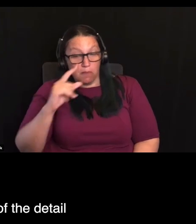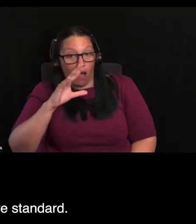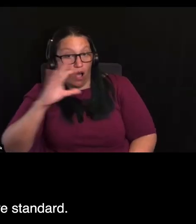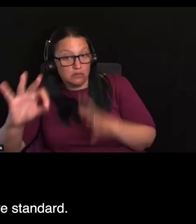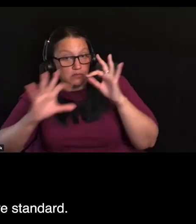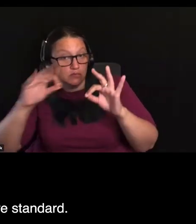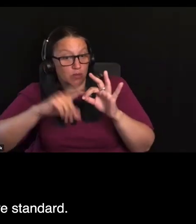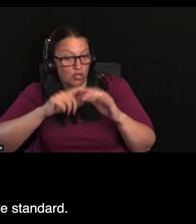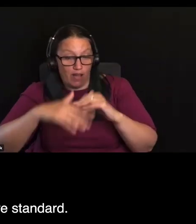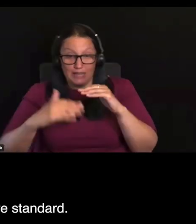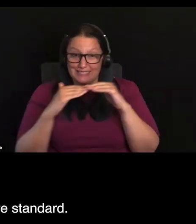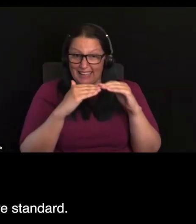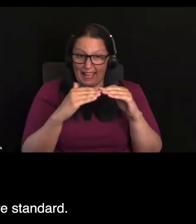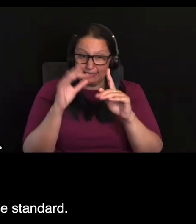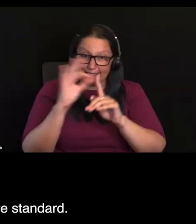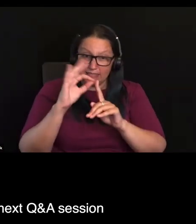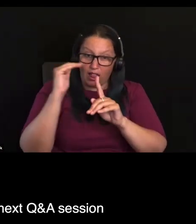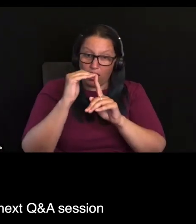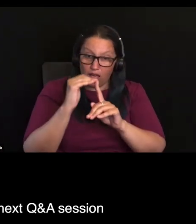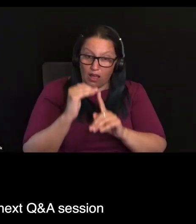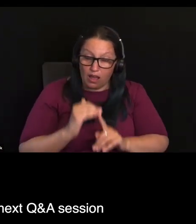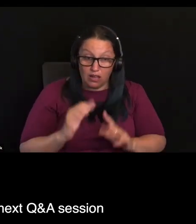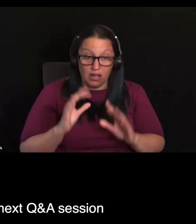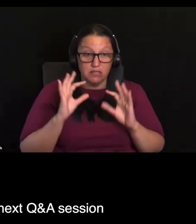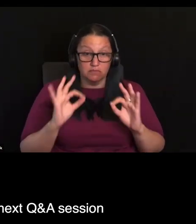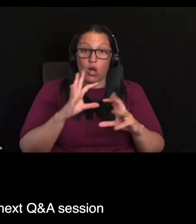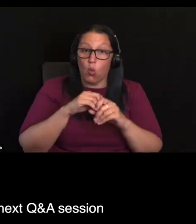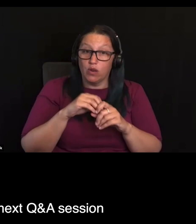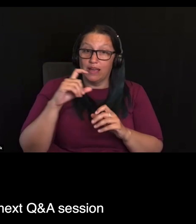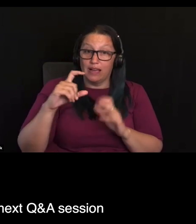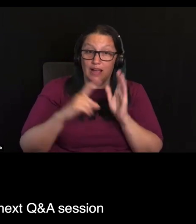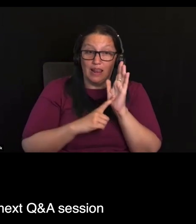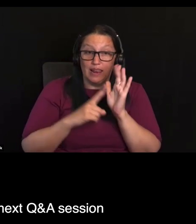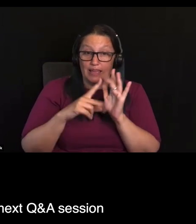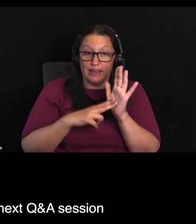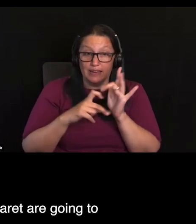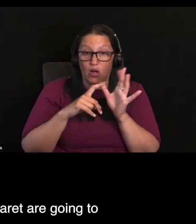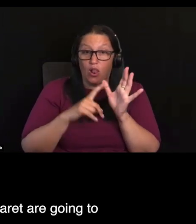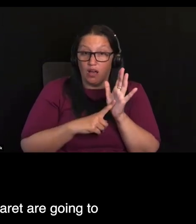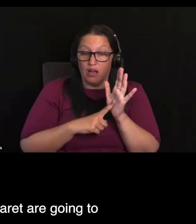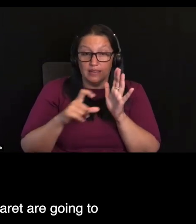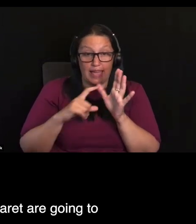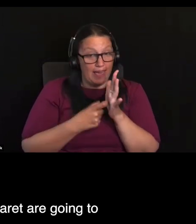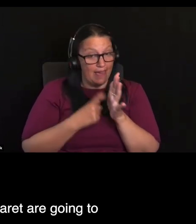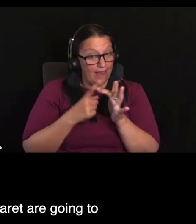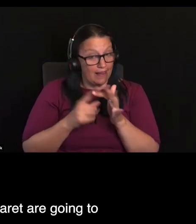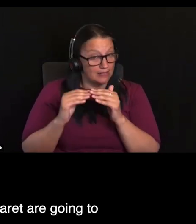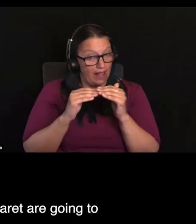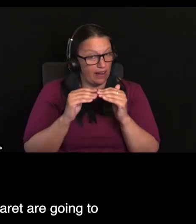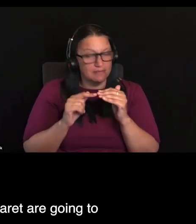detail, particularly the clinical care standard. I will just hold those over to the next Q&A session, just because